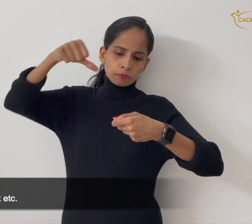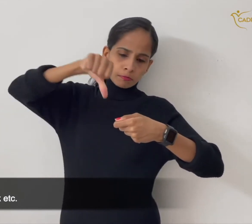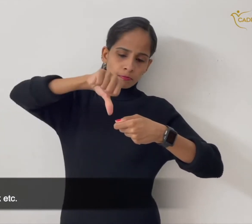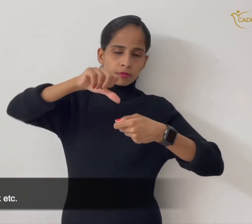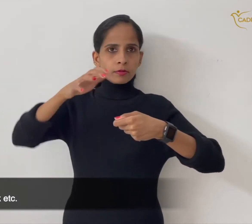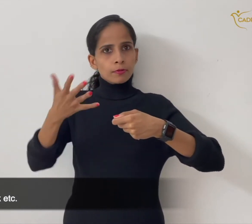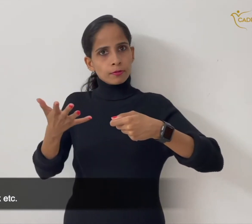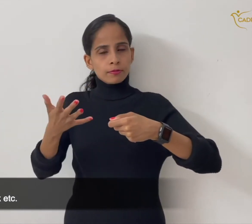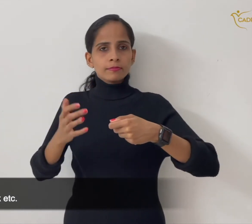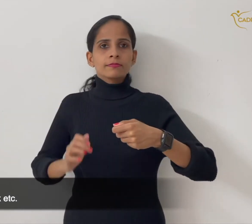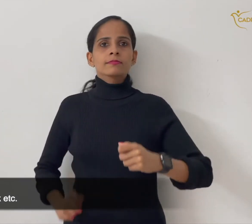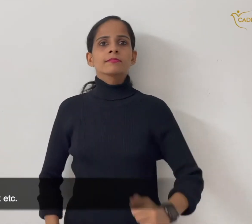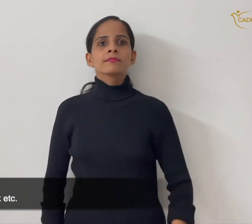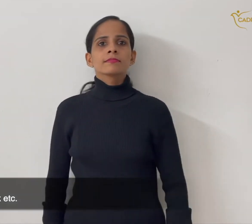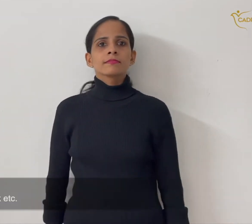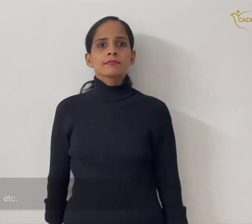Knife Knife Knife